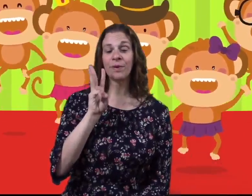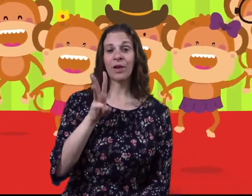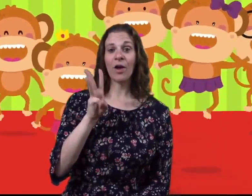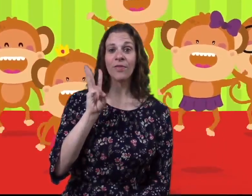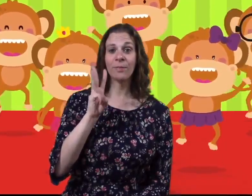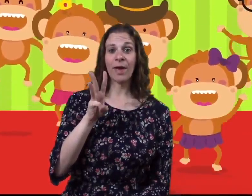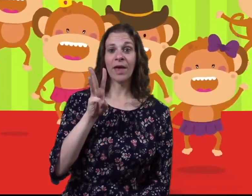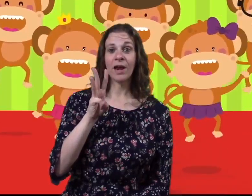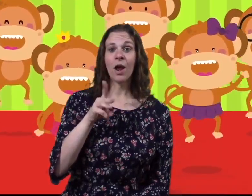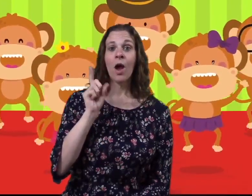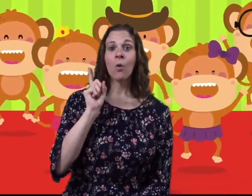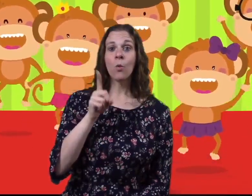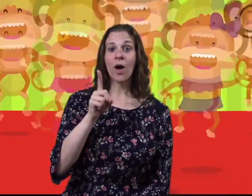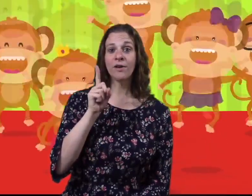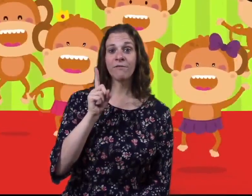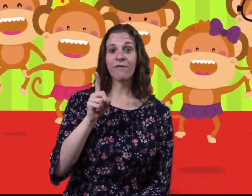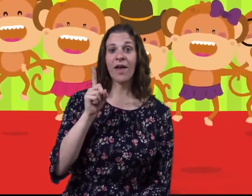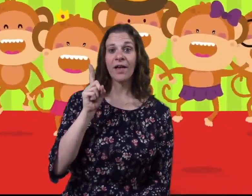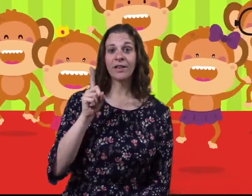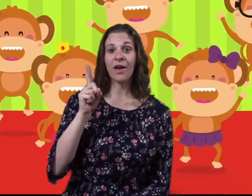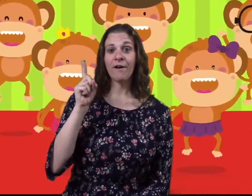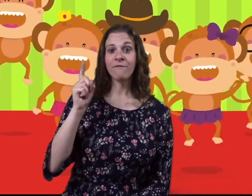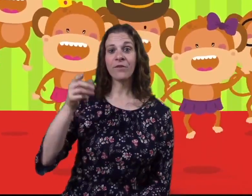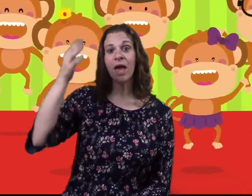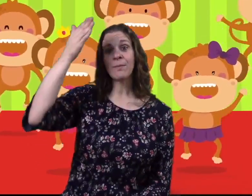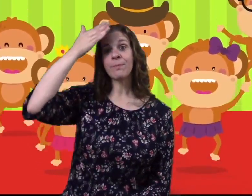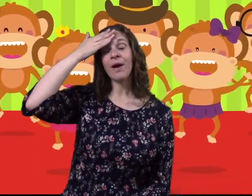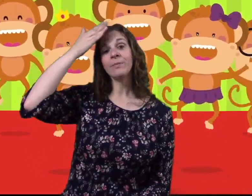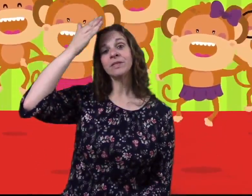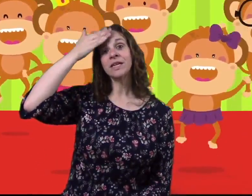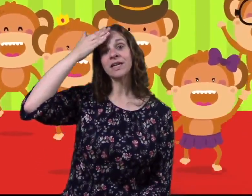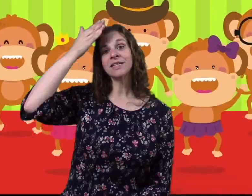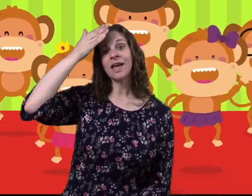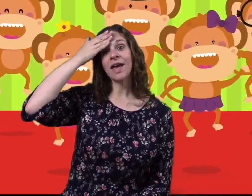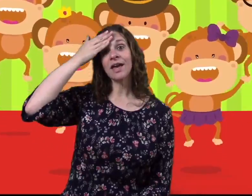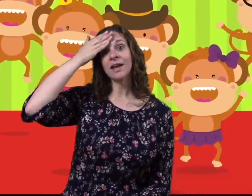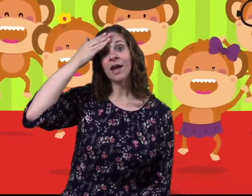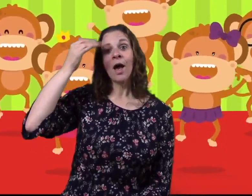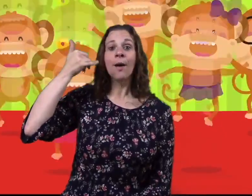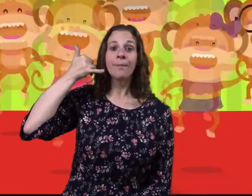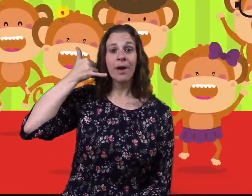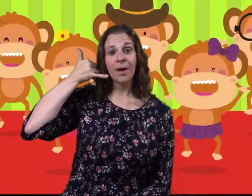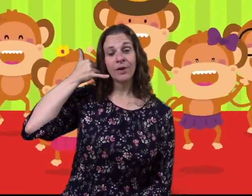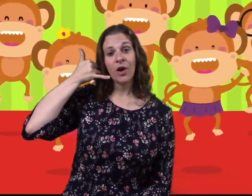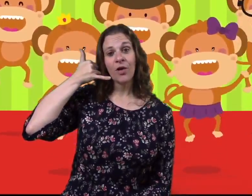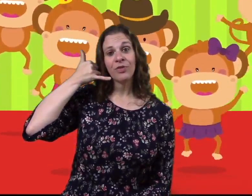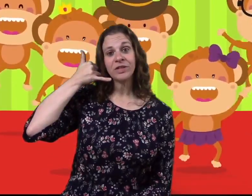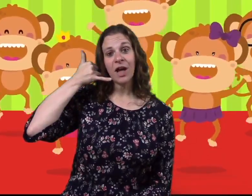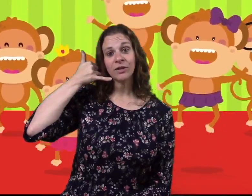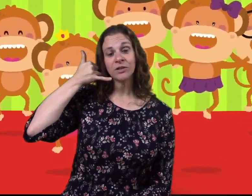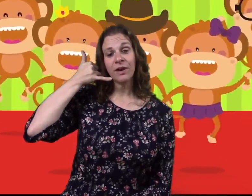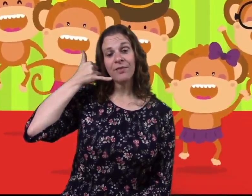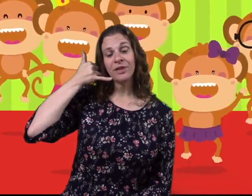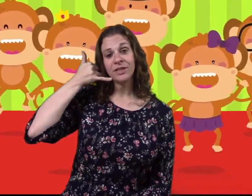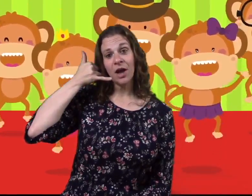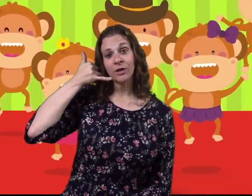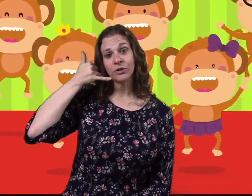on the bed. One fell off and bumped his head. Mama called the doctor and the doctor